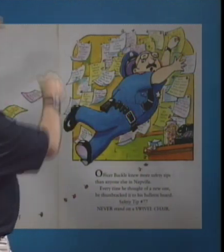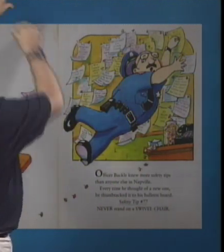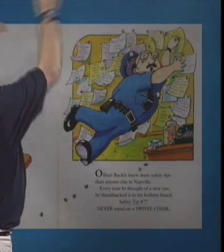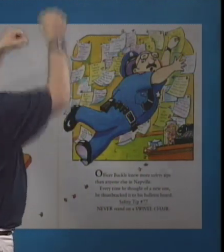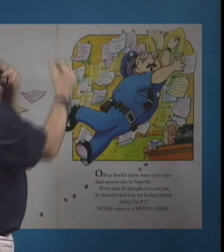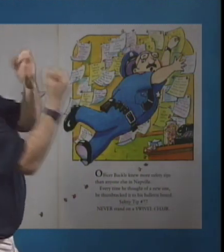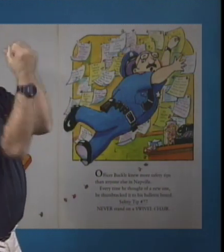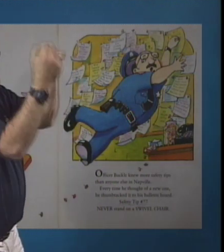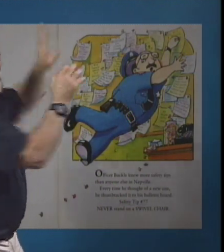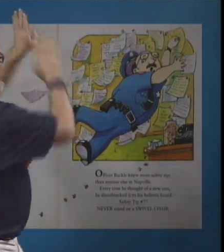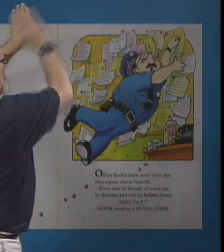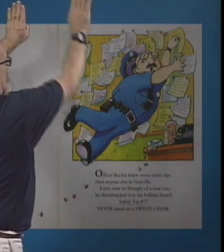board.